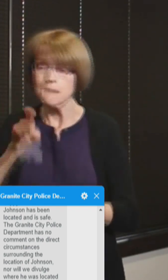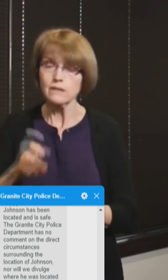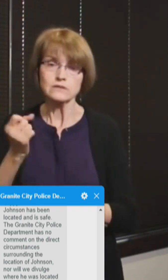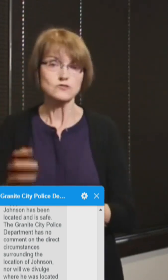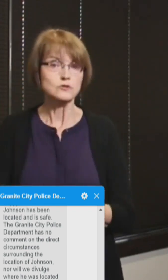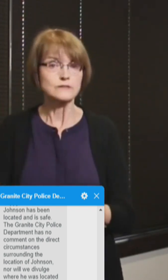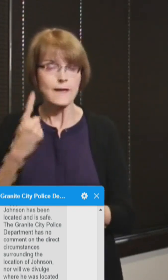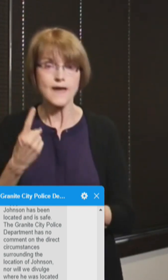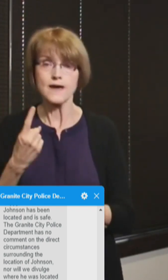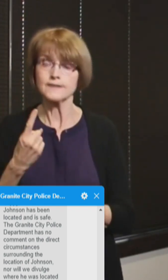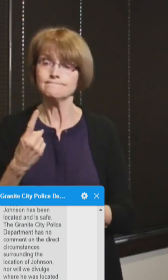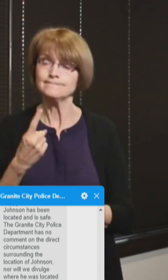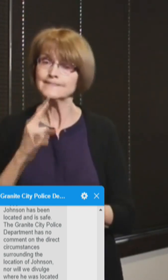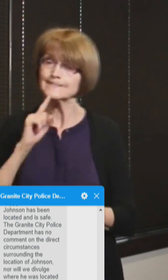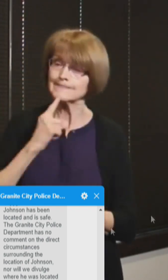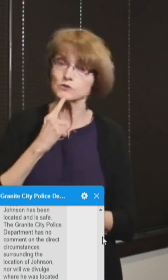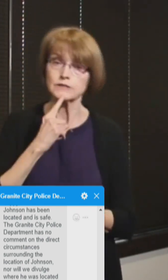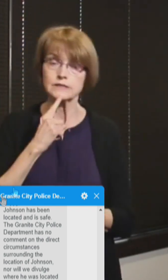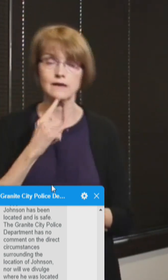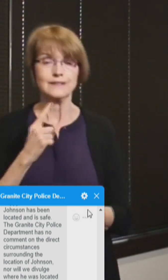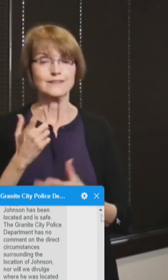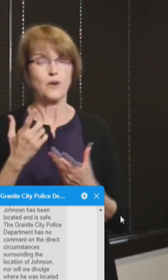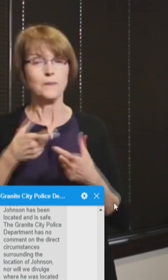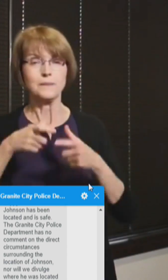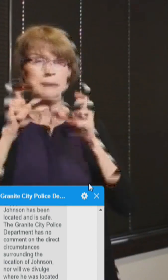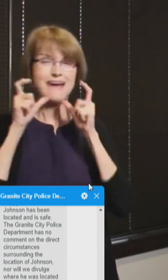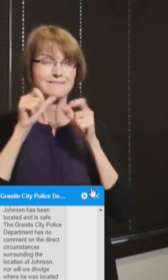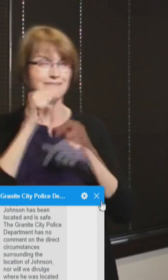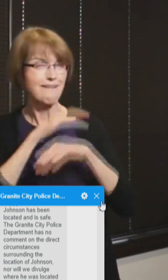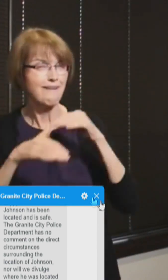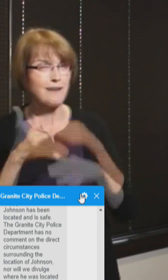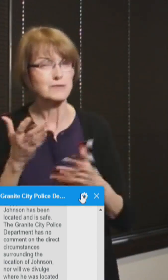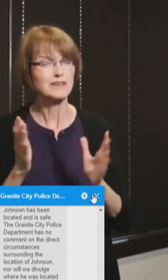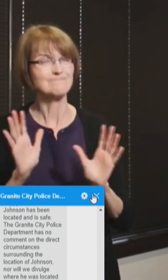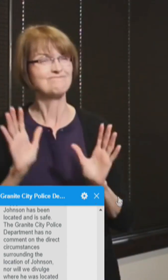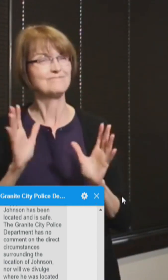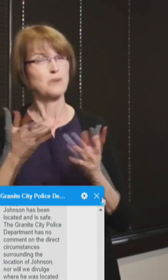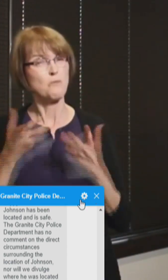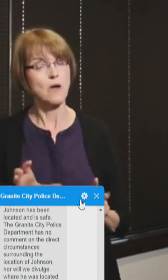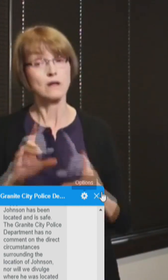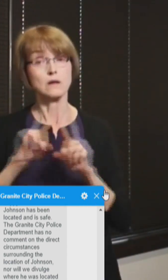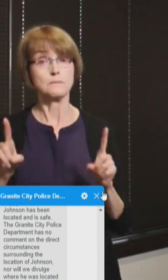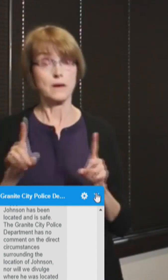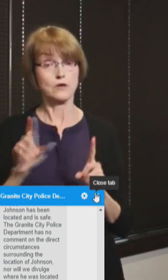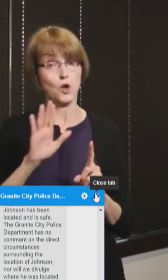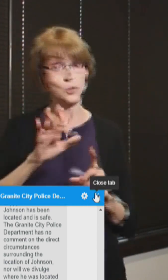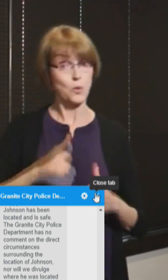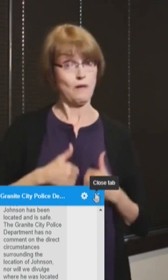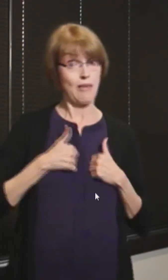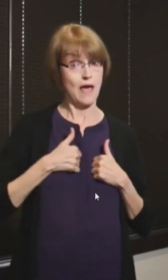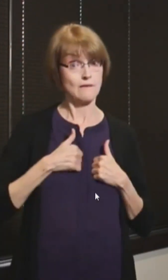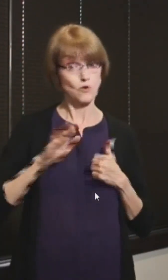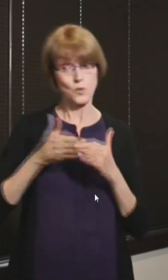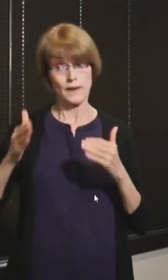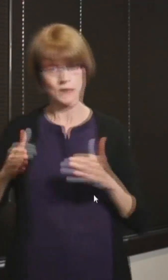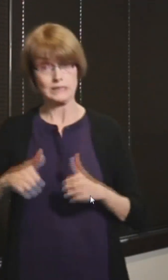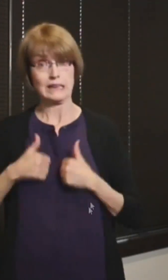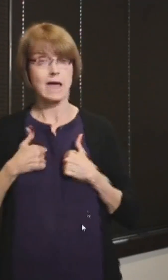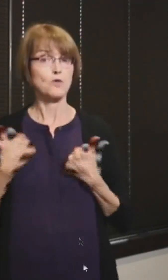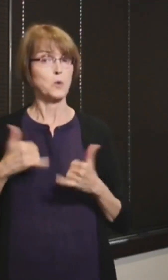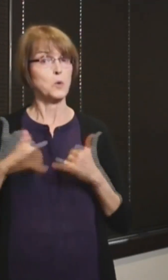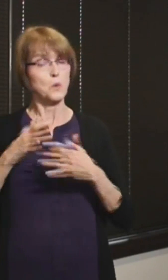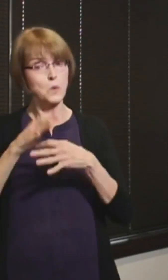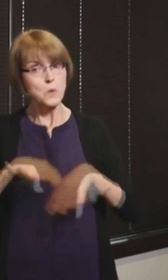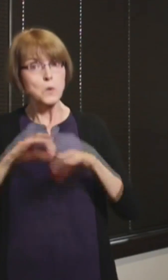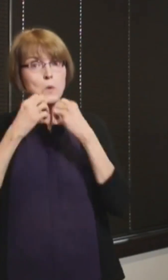that while it may be an inconvenience to wear a mask, your life and the life of your neighbors really depend on this. And so